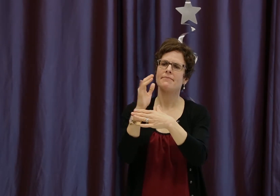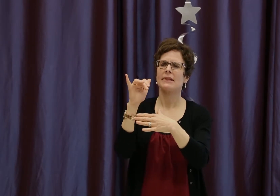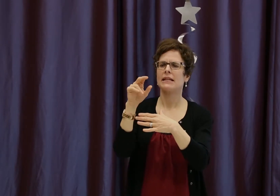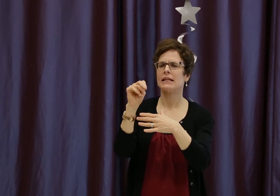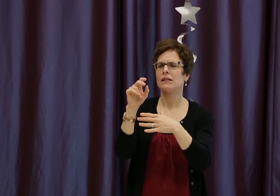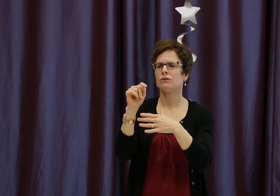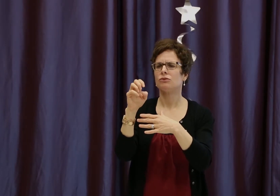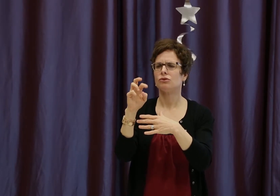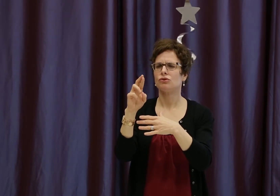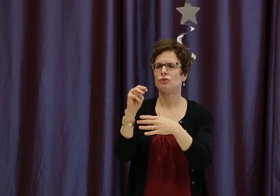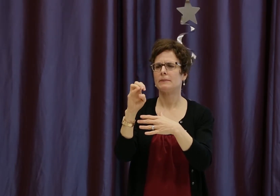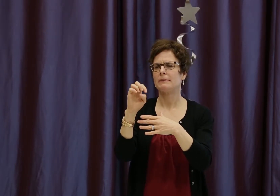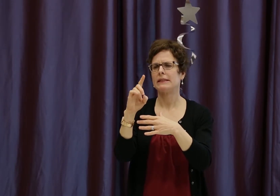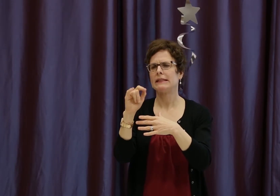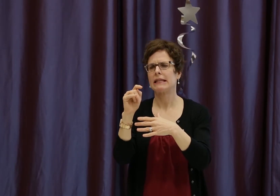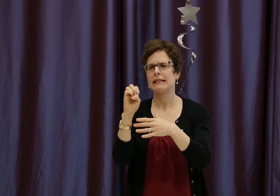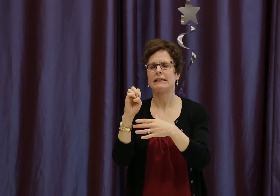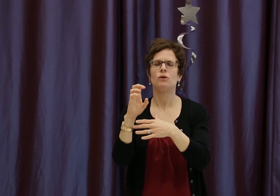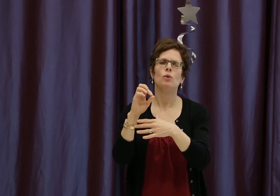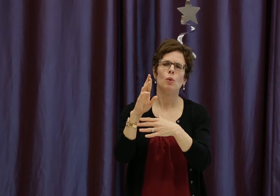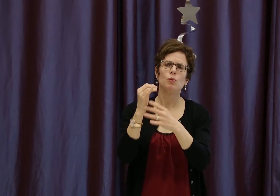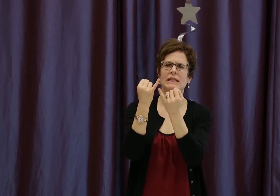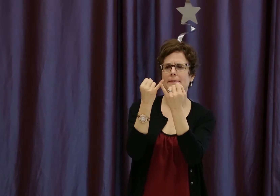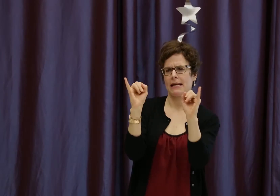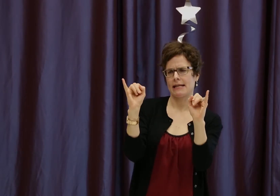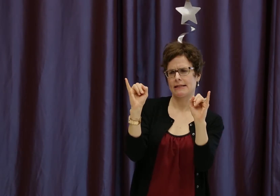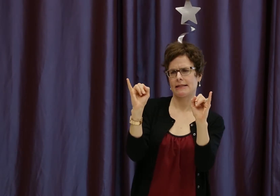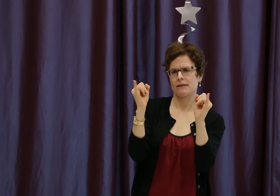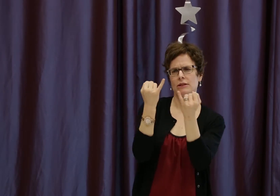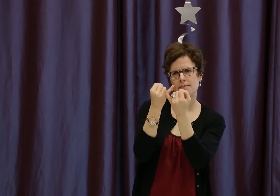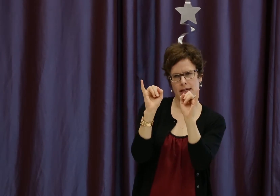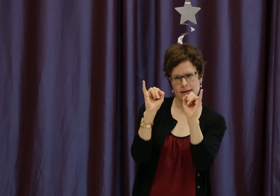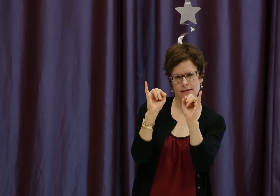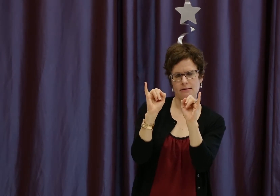which is the intermediate level or independent level.